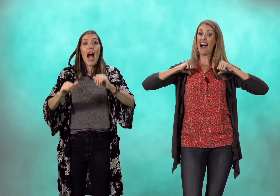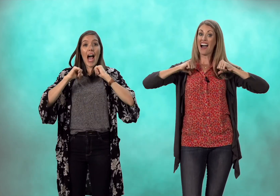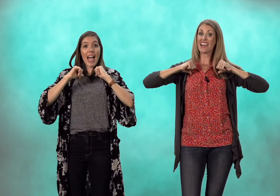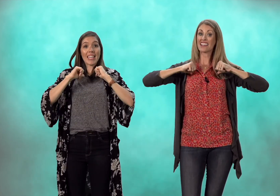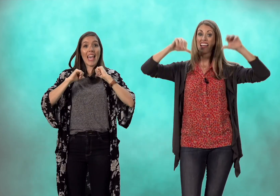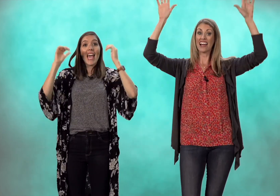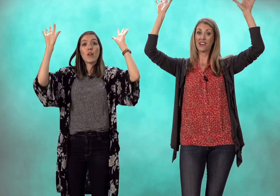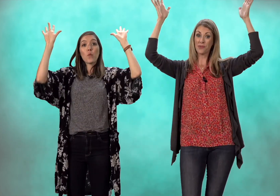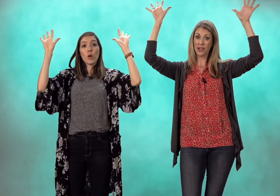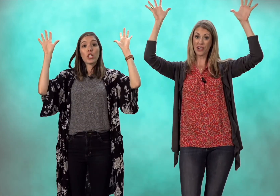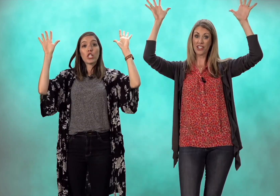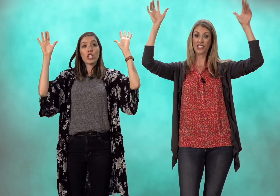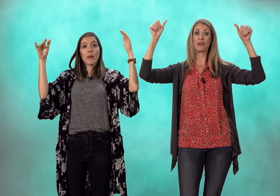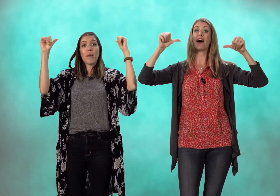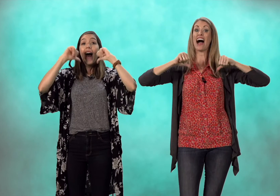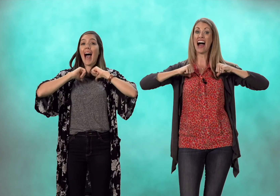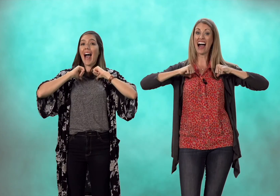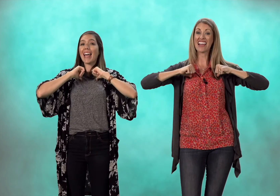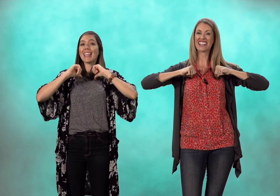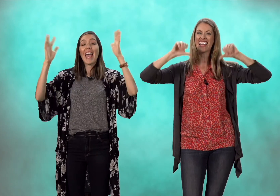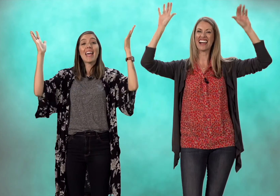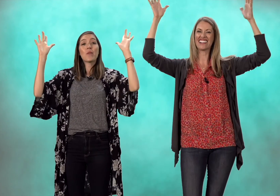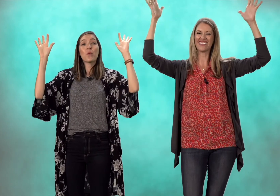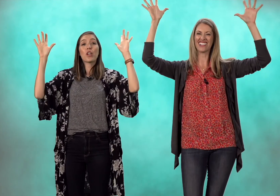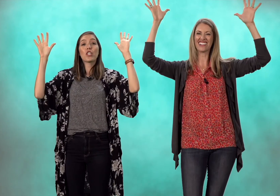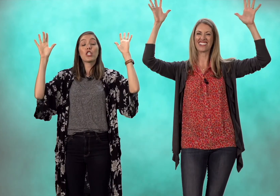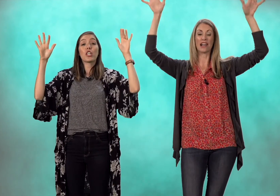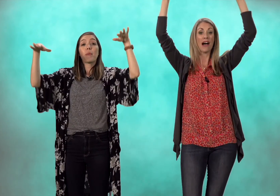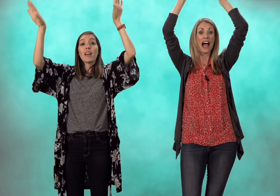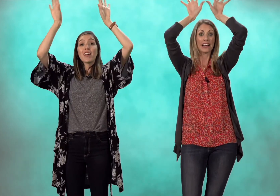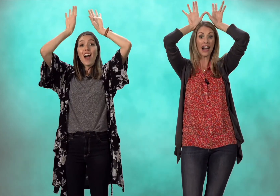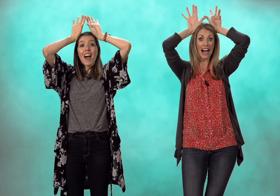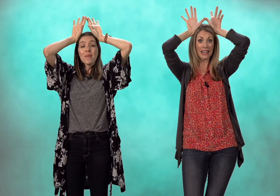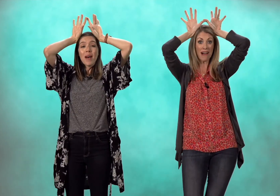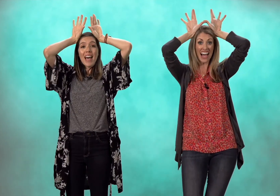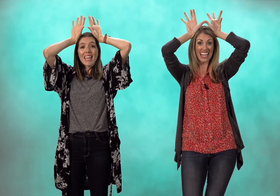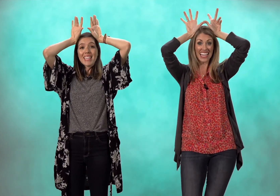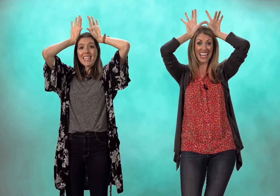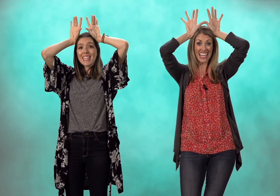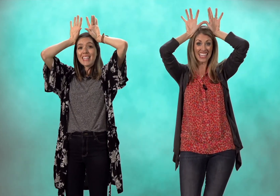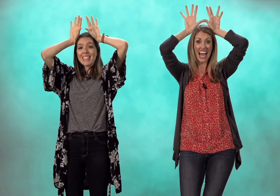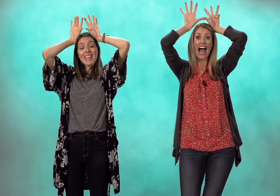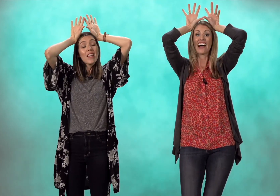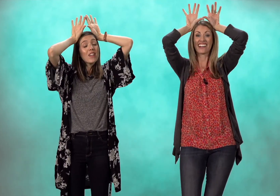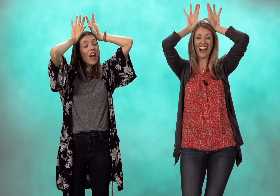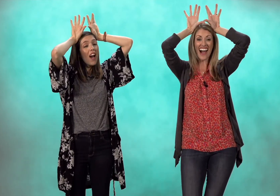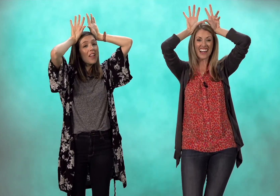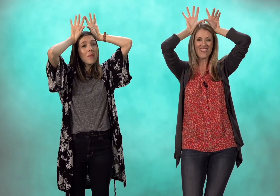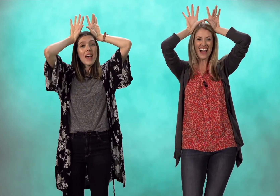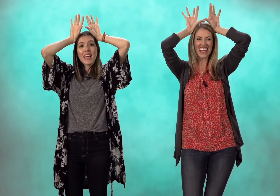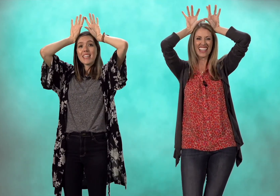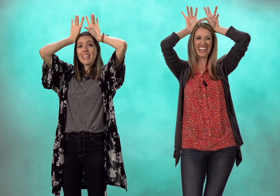can worship i can worship god my king god my king